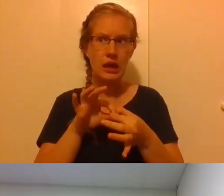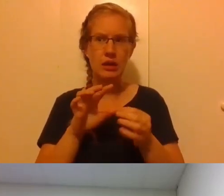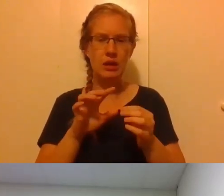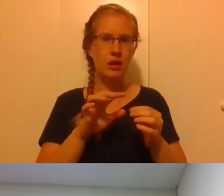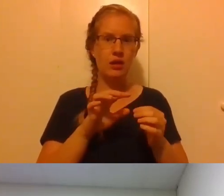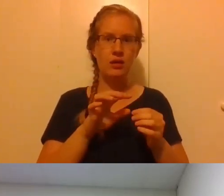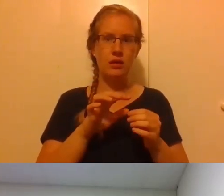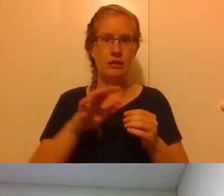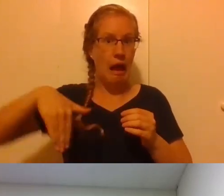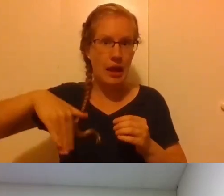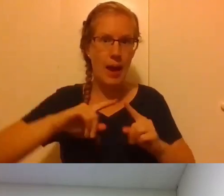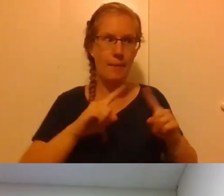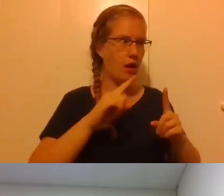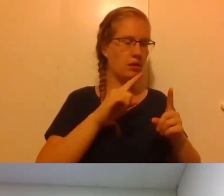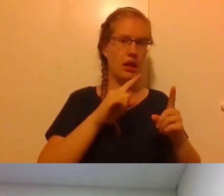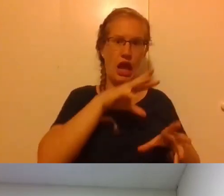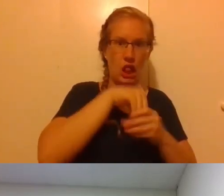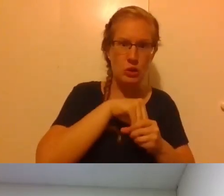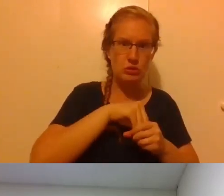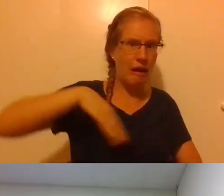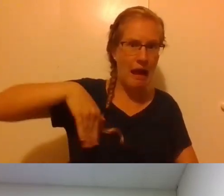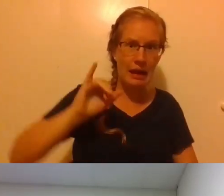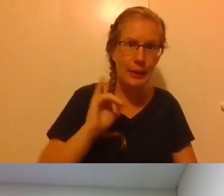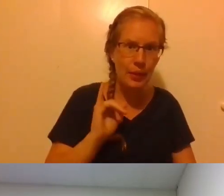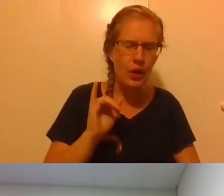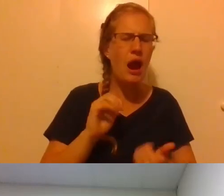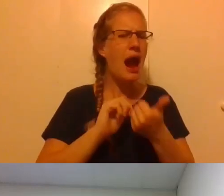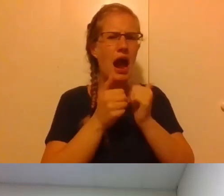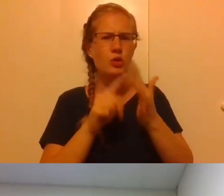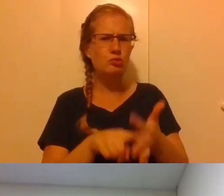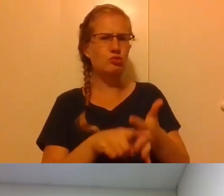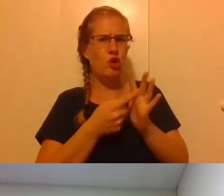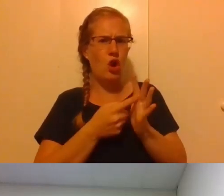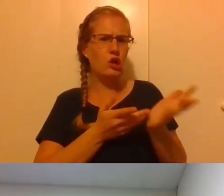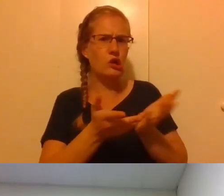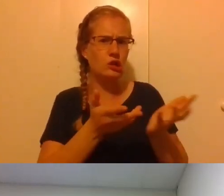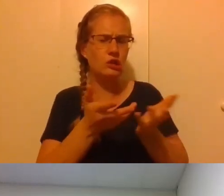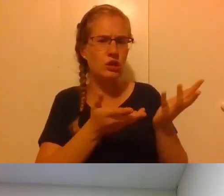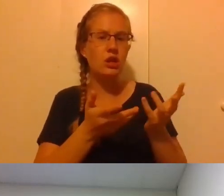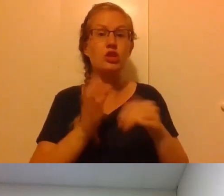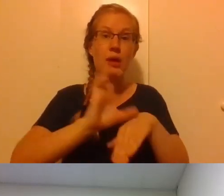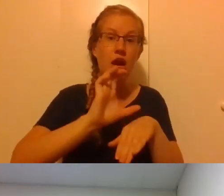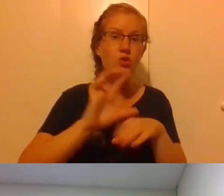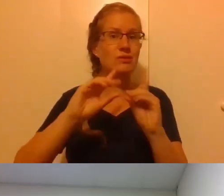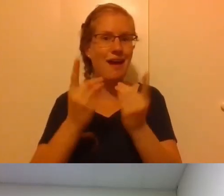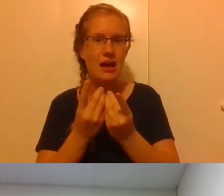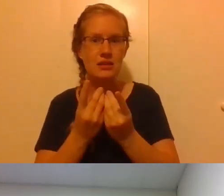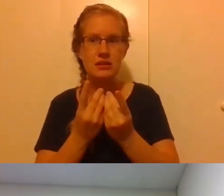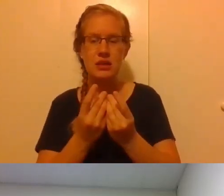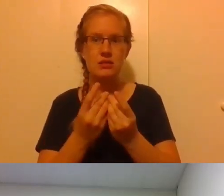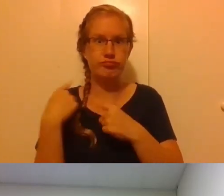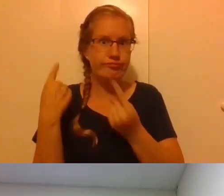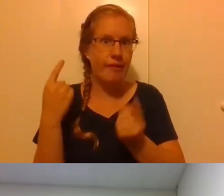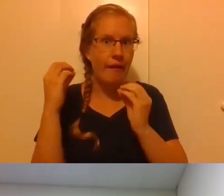sense of of inclusion with intentionality, sort of how to begin when a when a when a parish or diocese doesn't have a history of